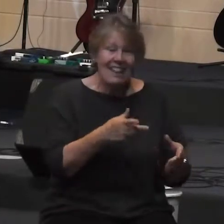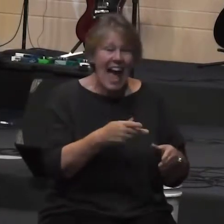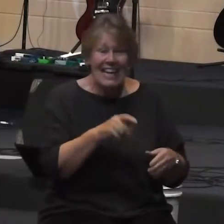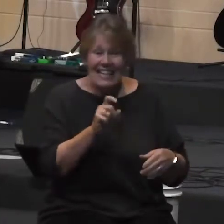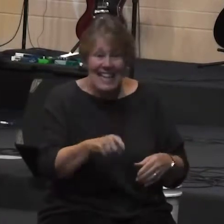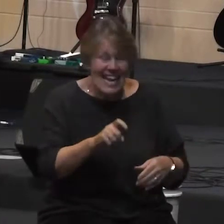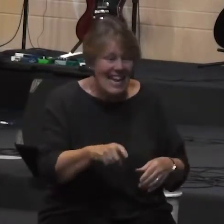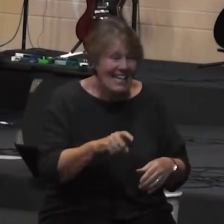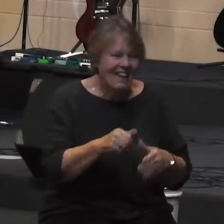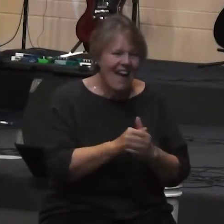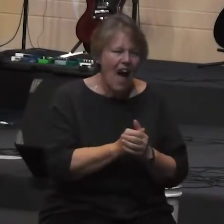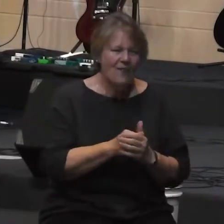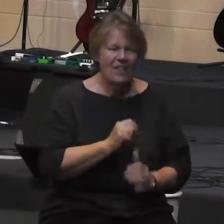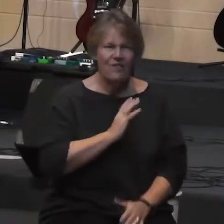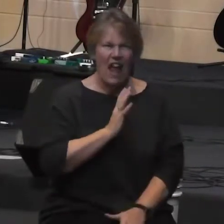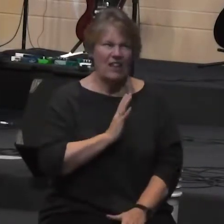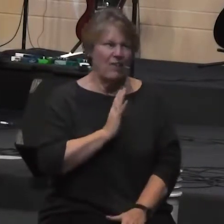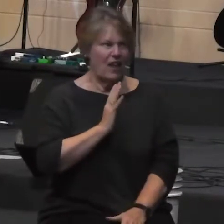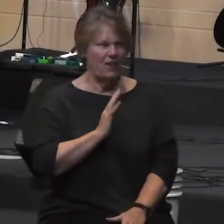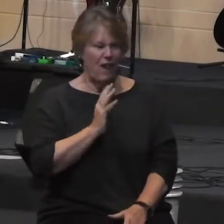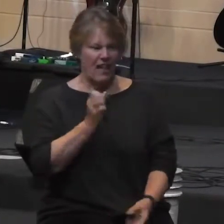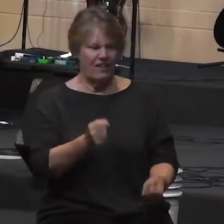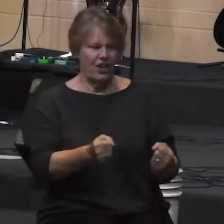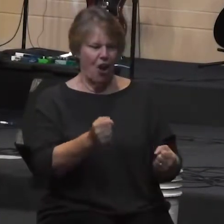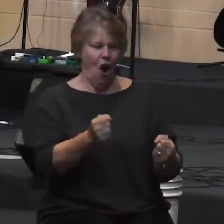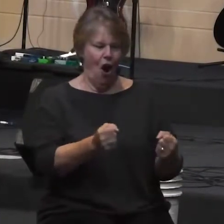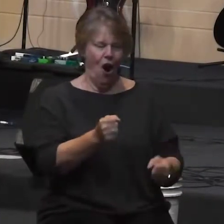butterfly door. That's what you're looking for.